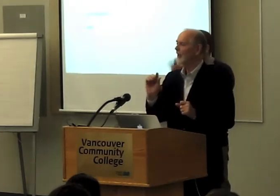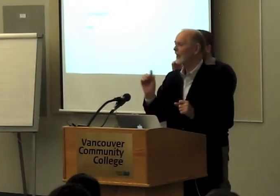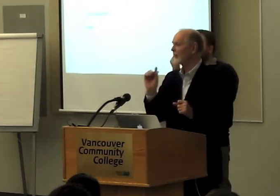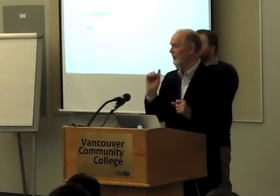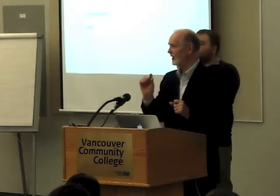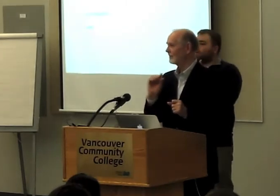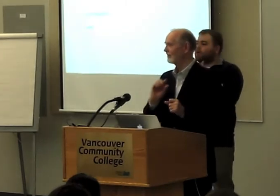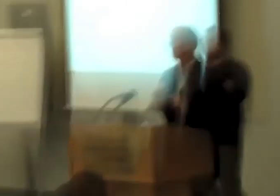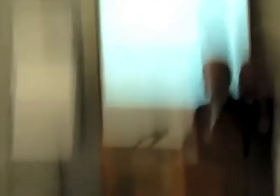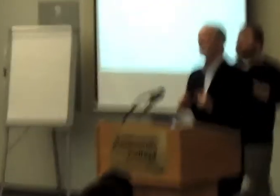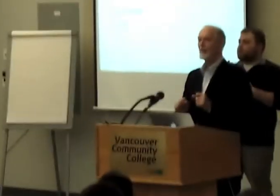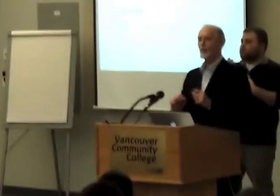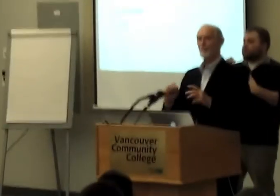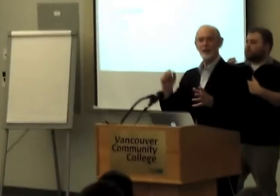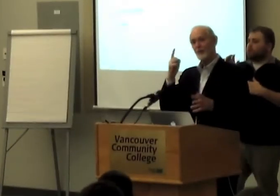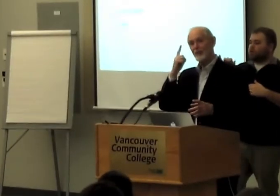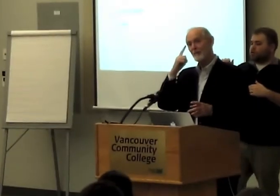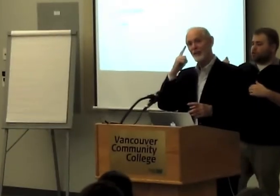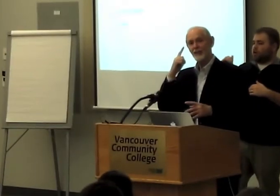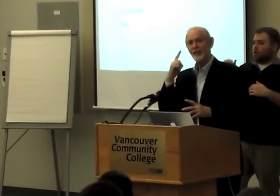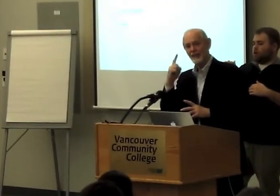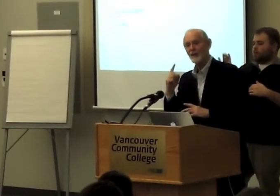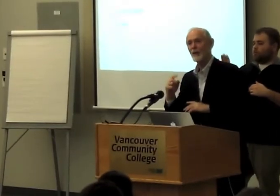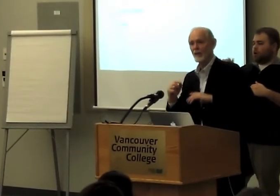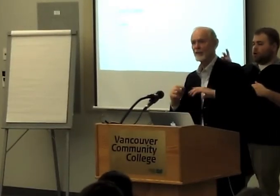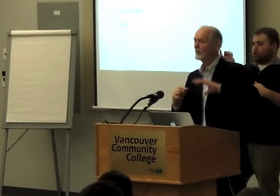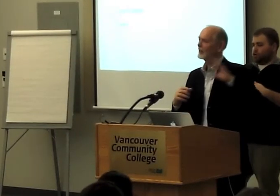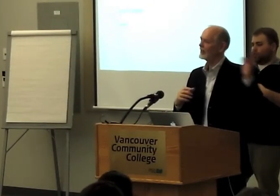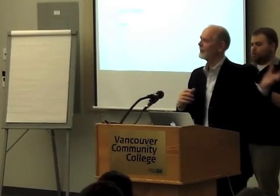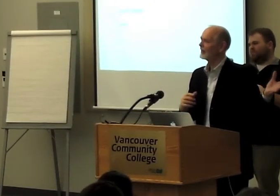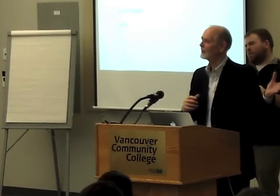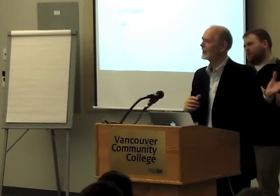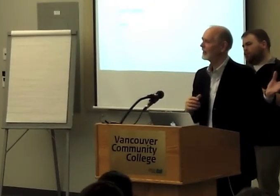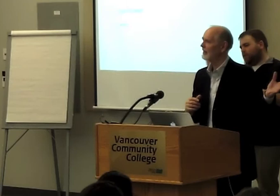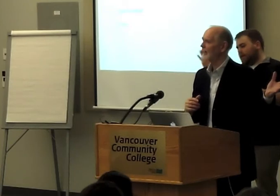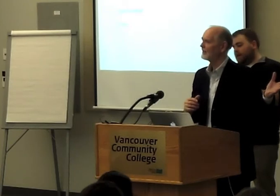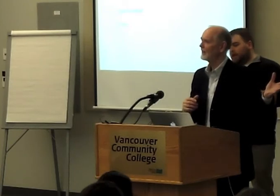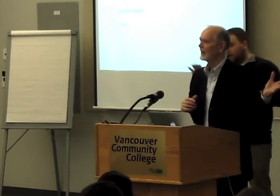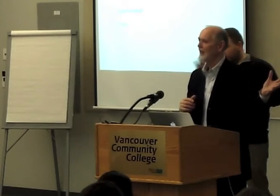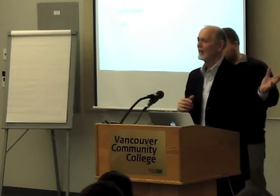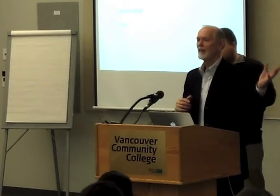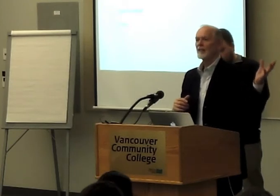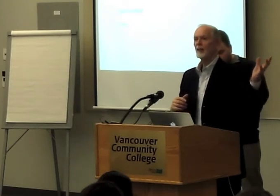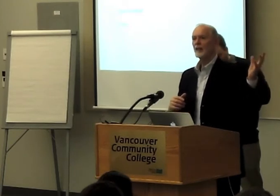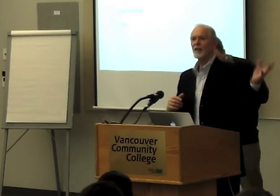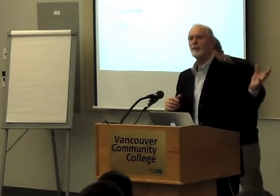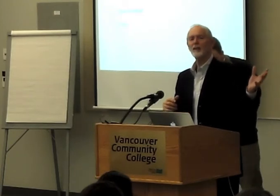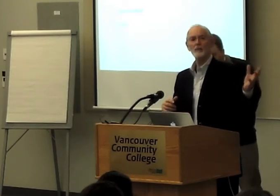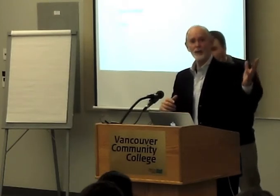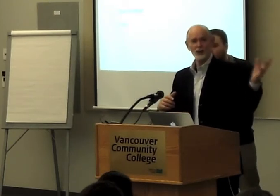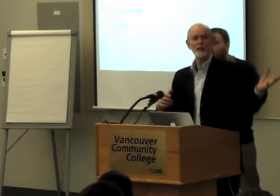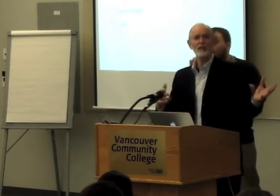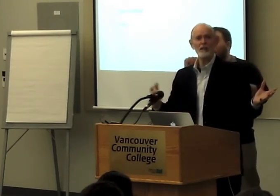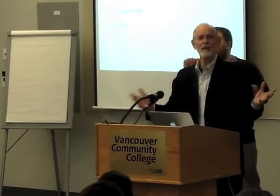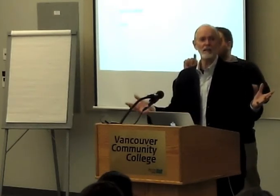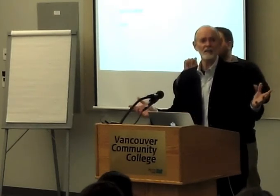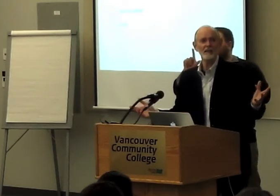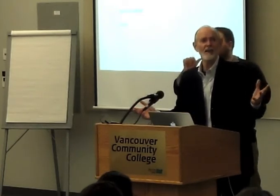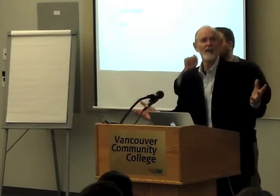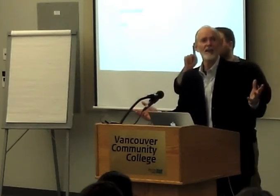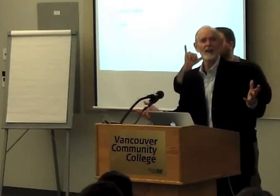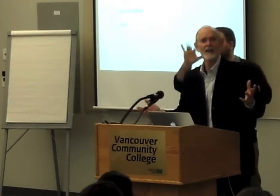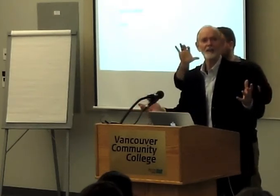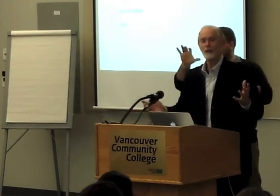the smaller the larvae were. So being one smart Dane, he realized they were coming in from the Atlantic. So he then spent more than 20